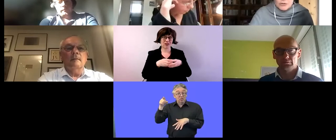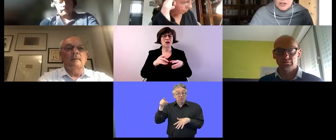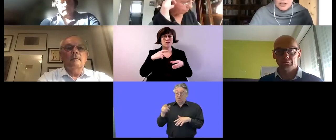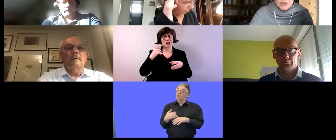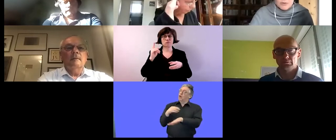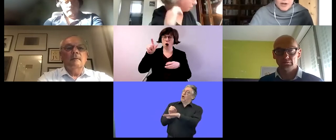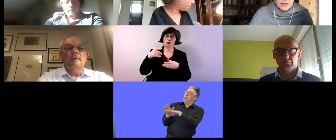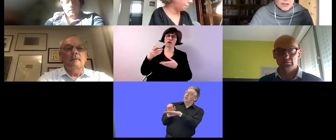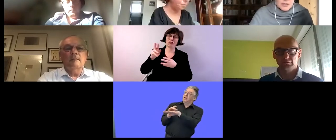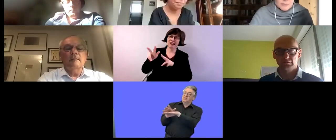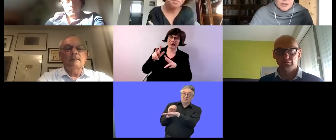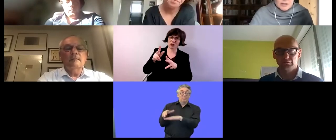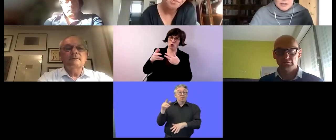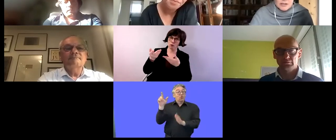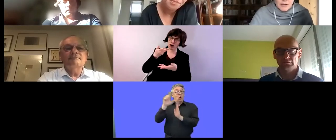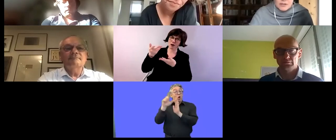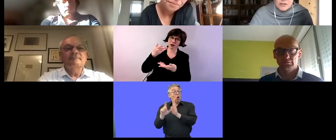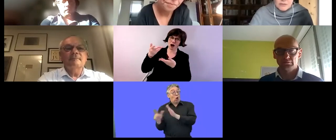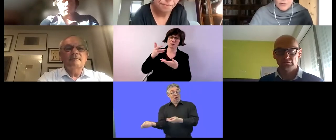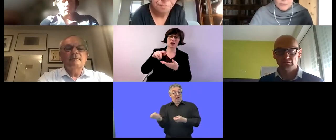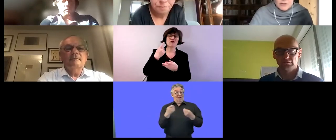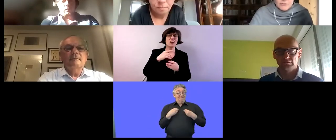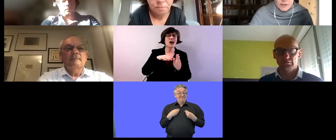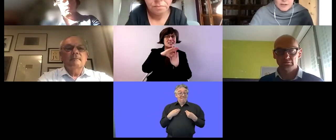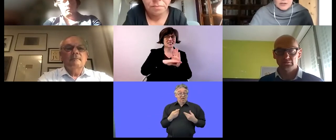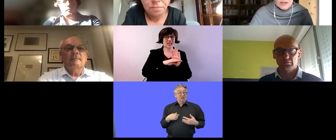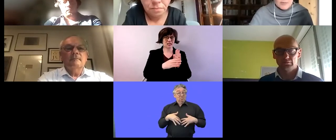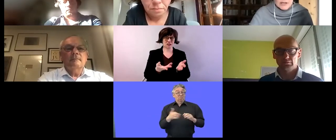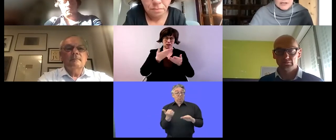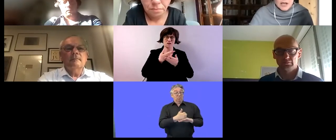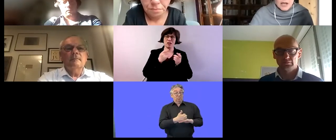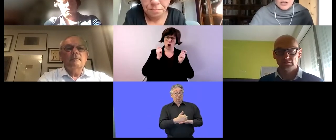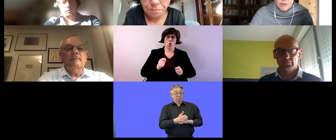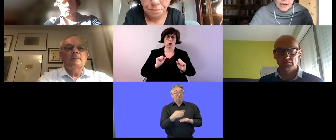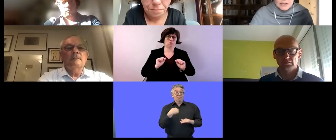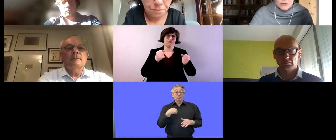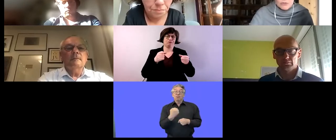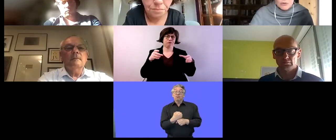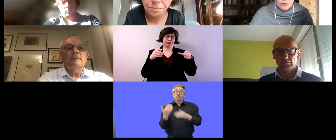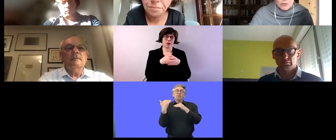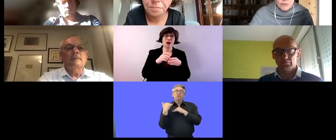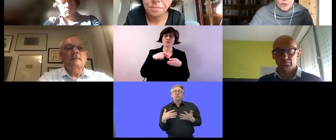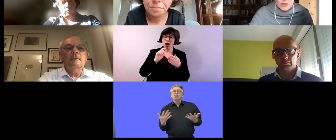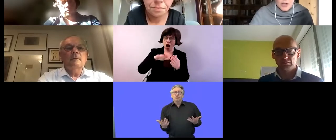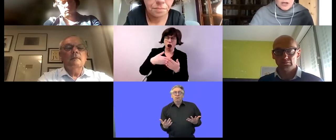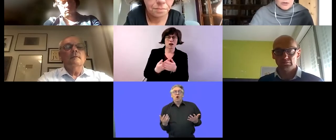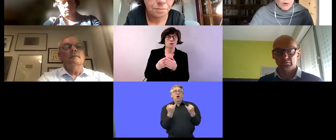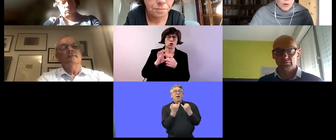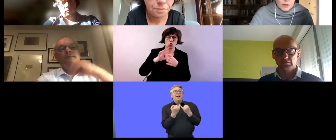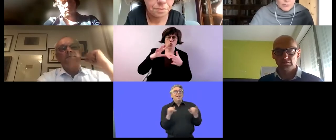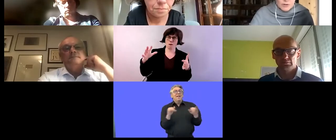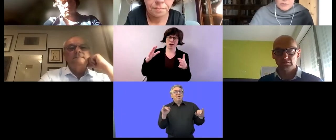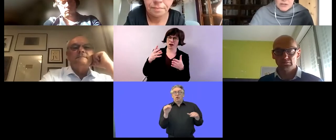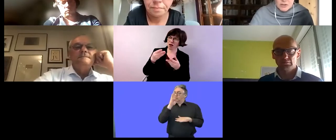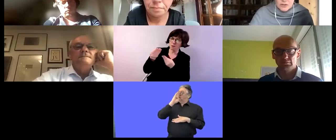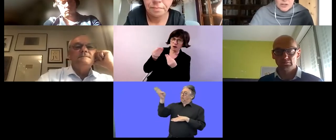our duty is to provide independent evidence-informed advice on disability directly to to government to all